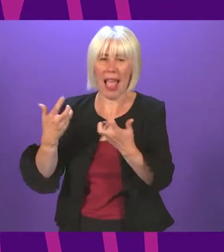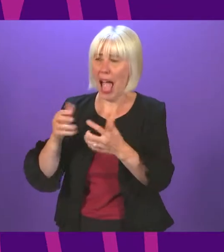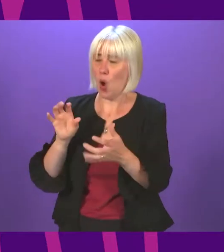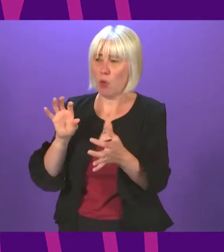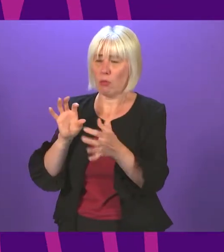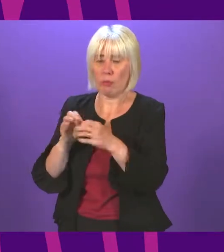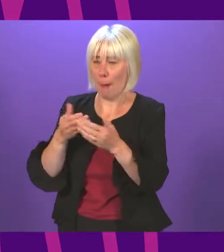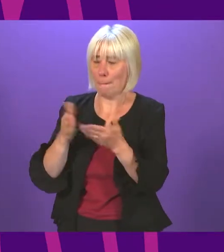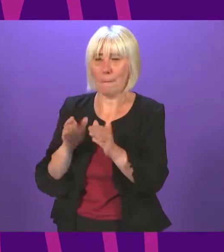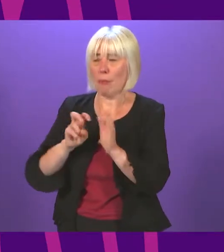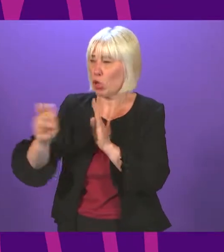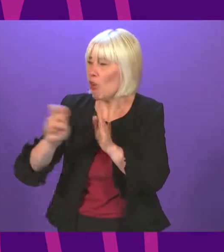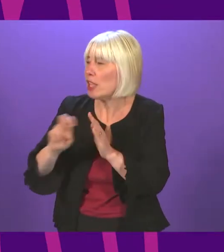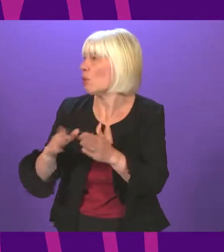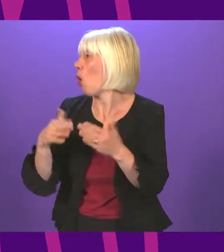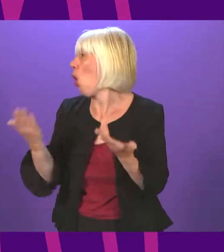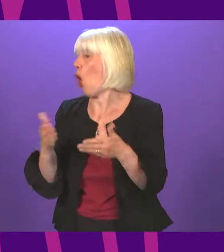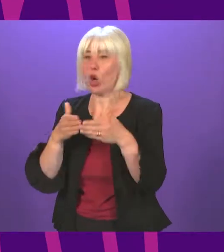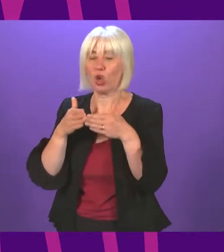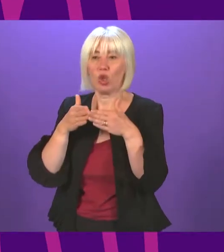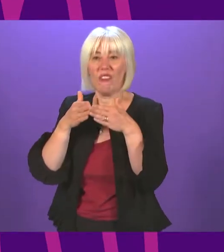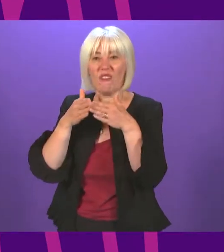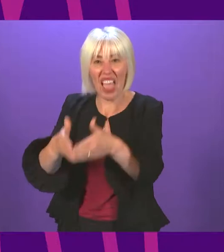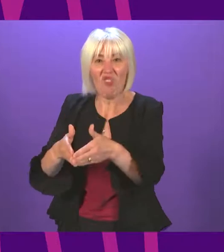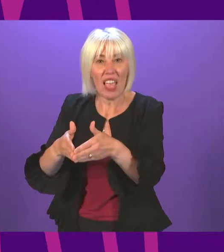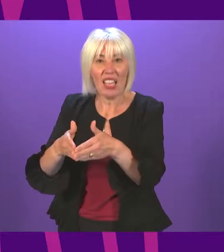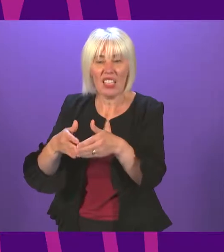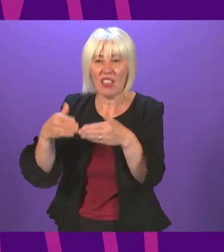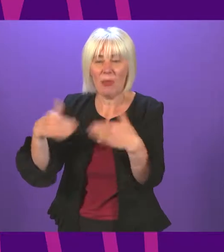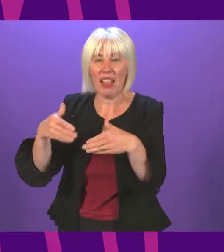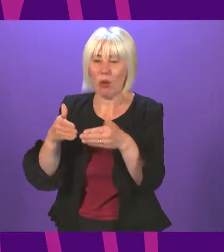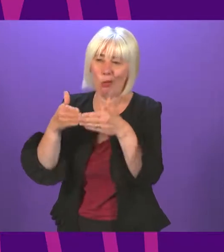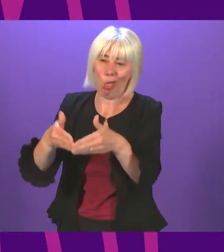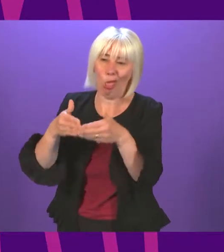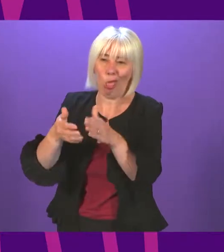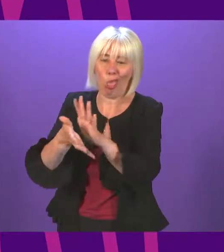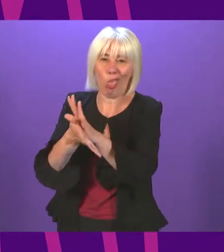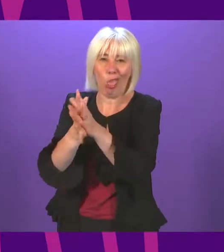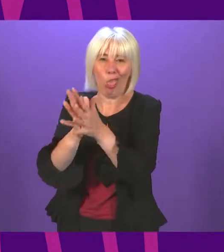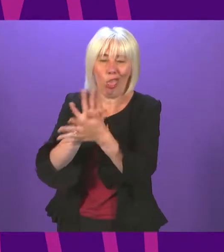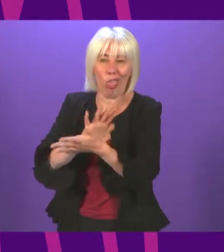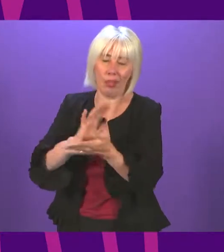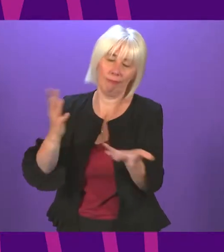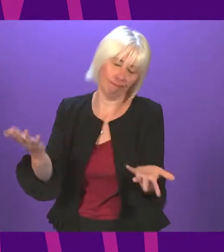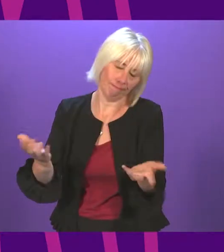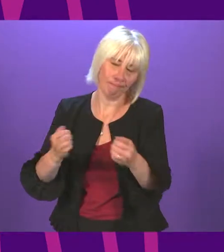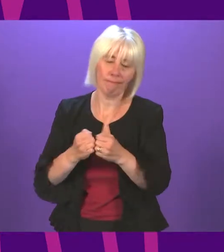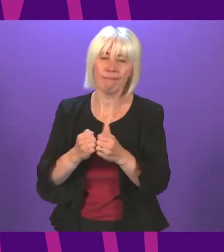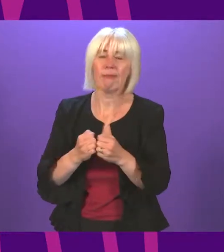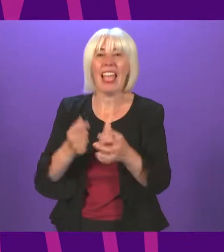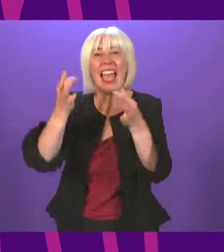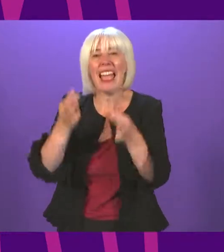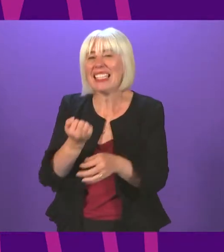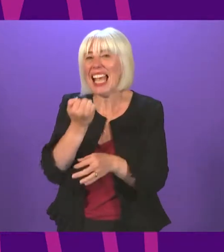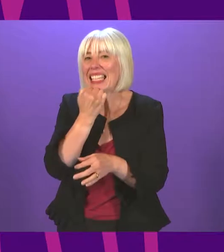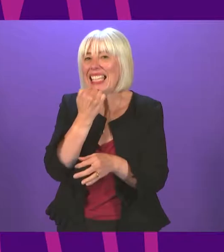or waiting on ferries that were allowed to rust in Scotland's shipyards. There have been discussions about the exact date of the